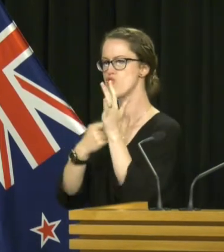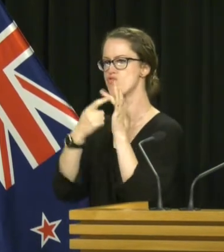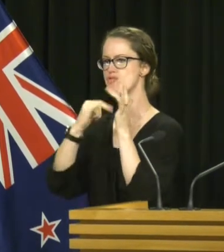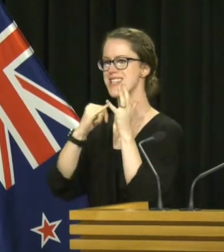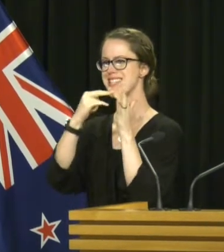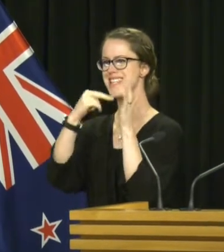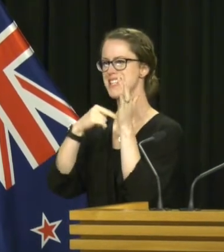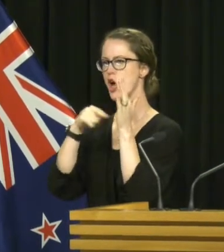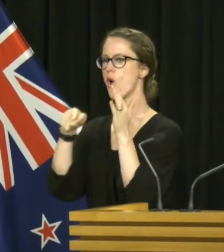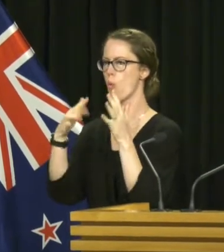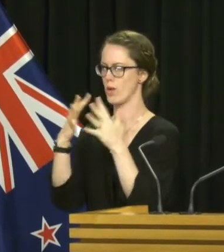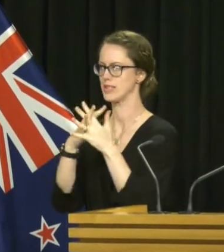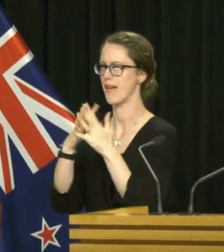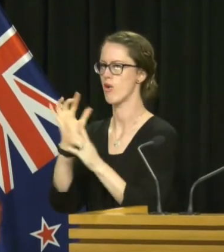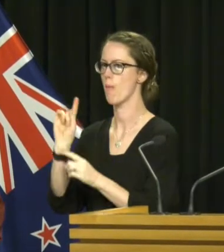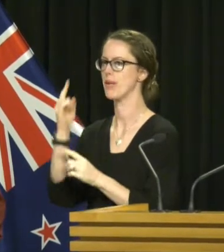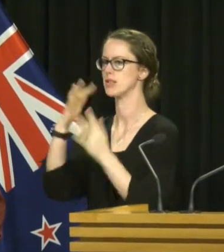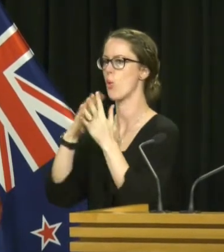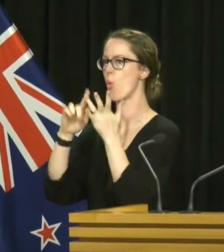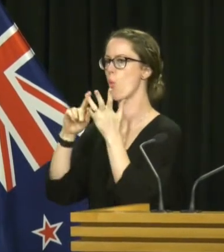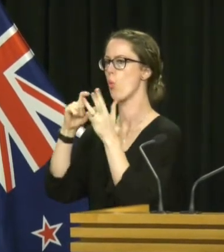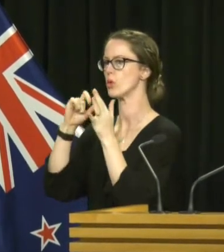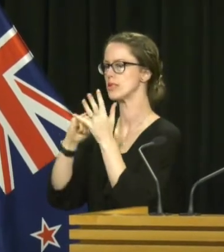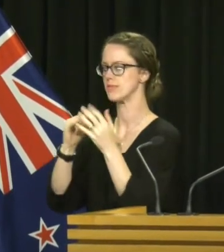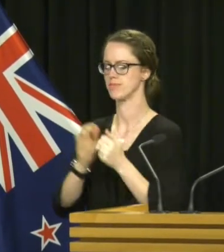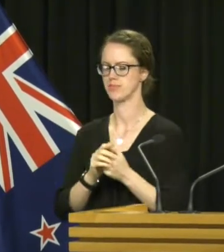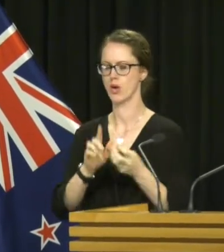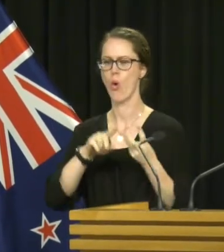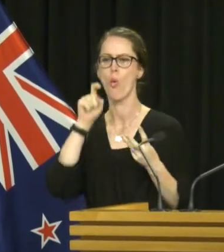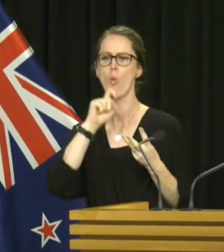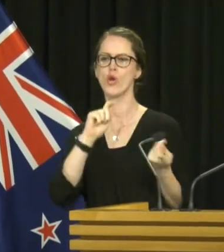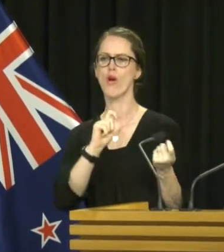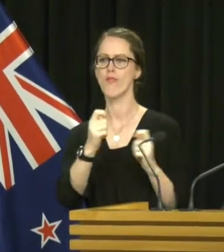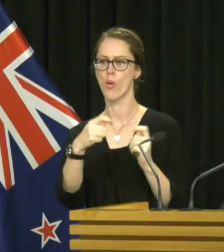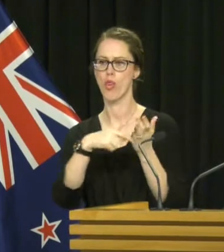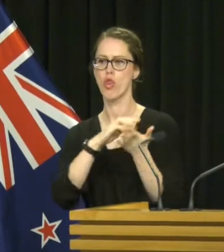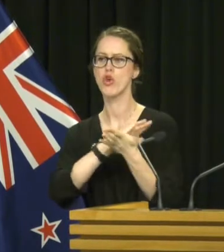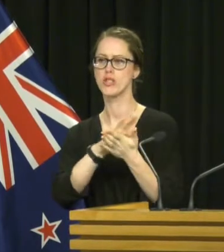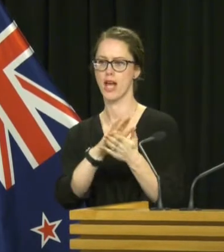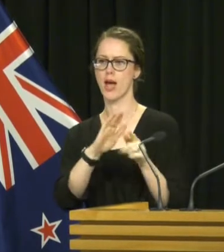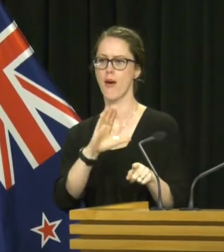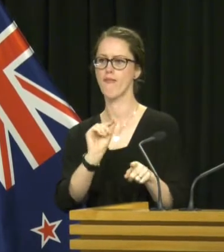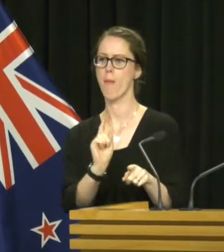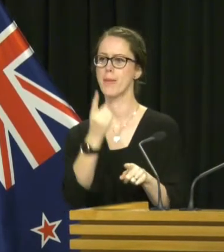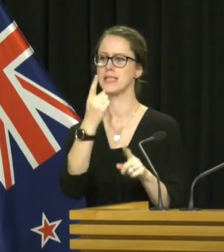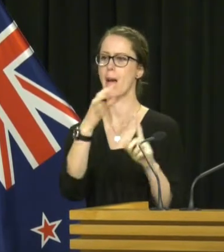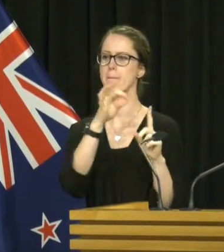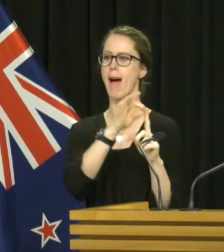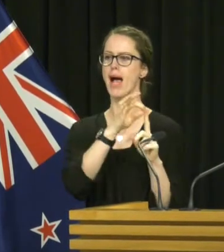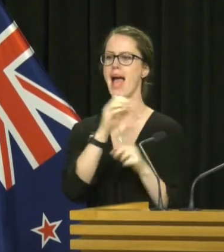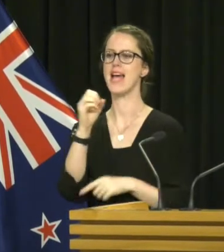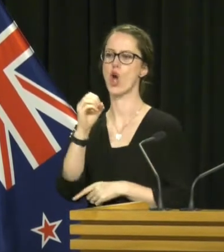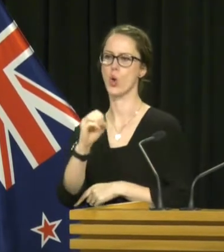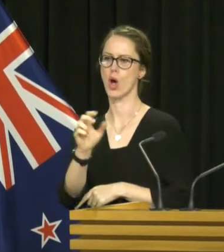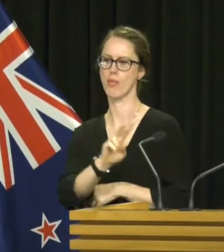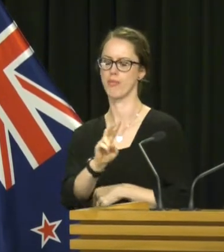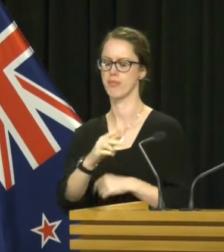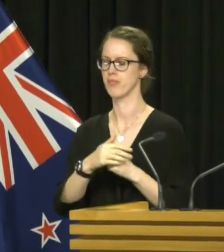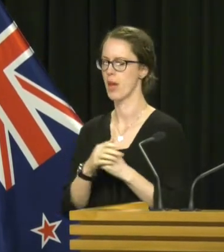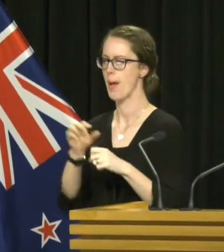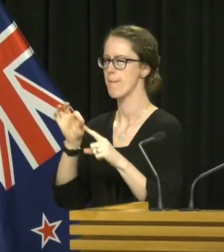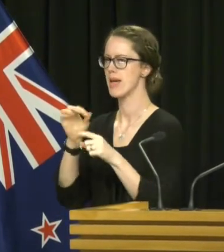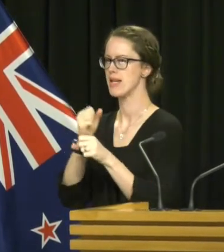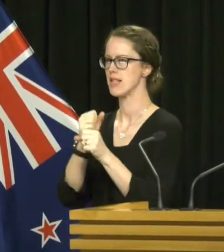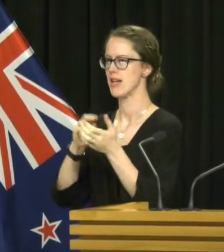on Wednesday from Minister Woods. Our water reforms on Thursday from Minister Parker and O'Connor. A